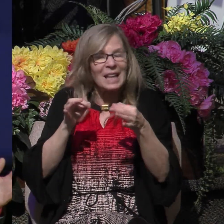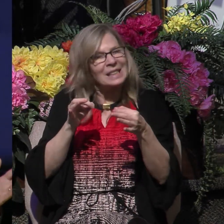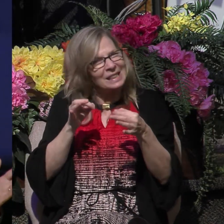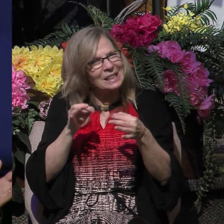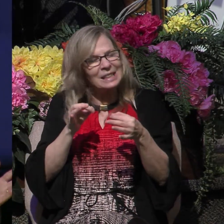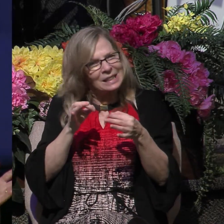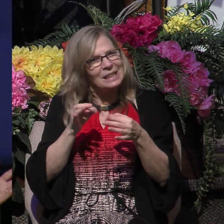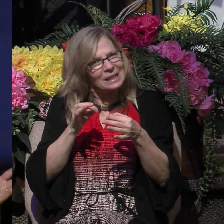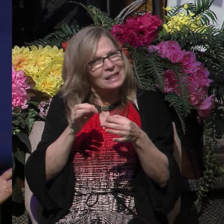on you.